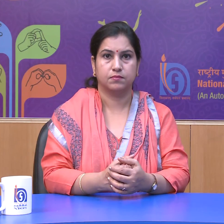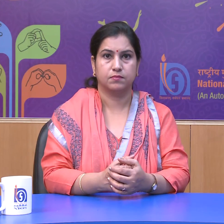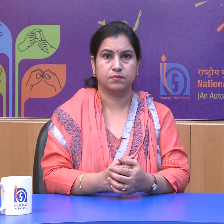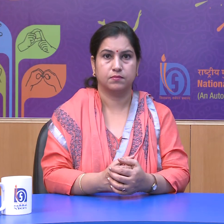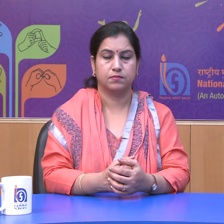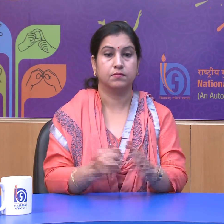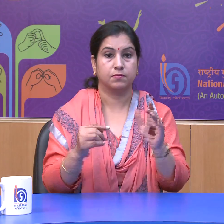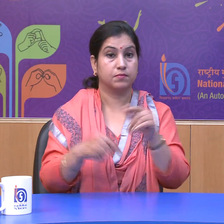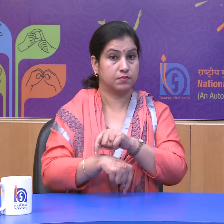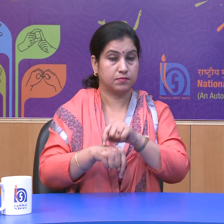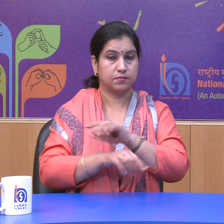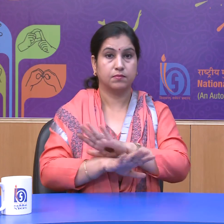for watching. Namaskar.